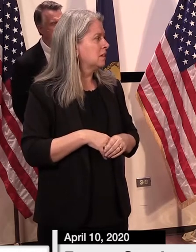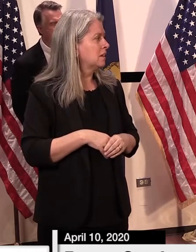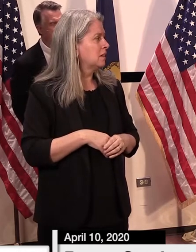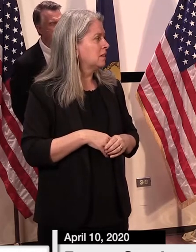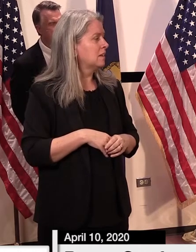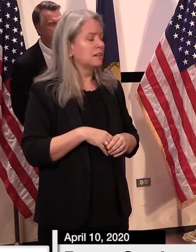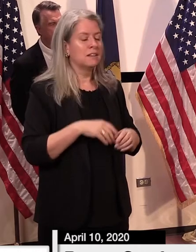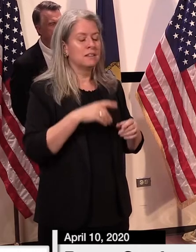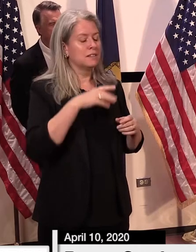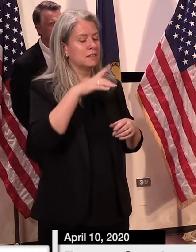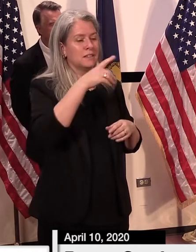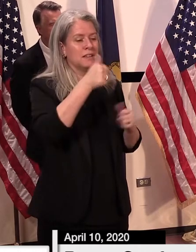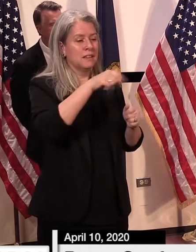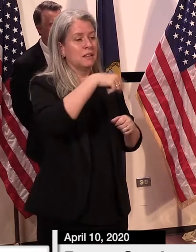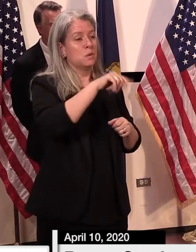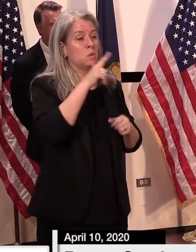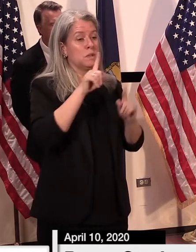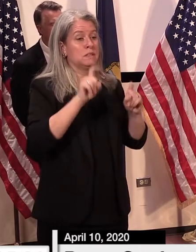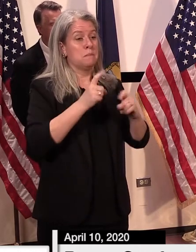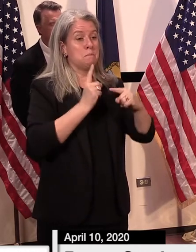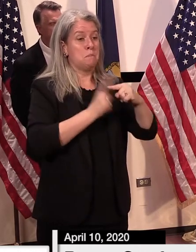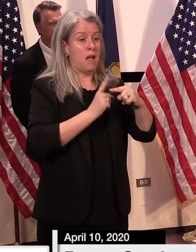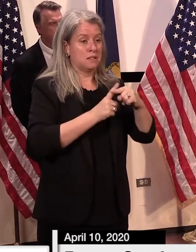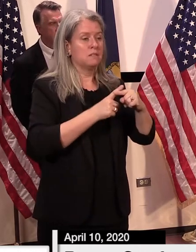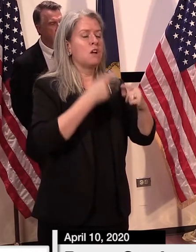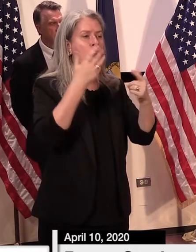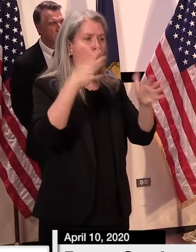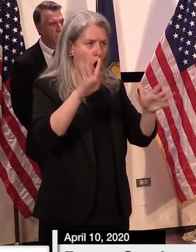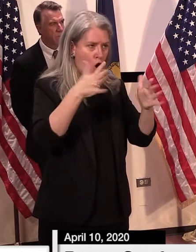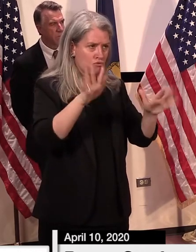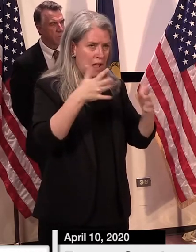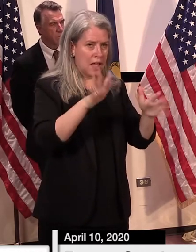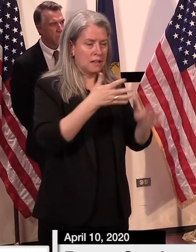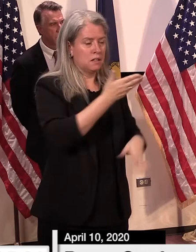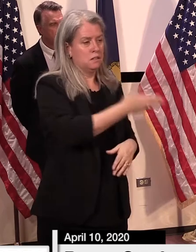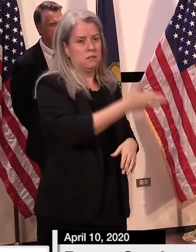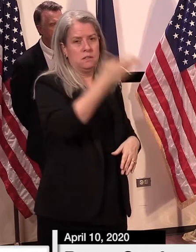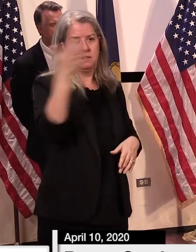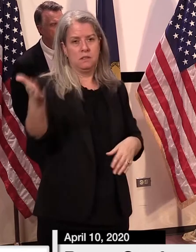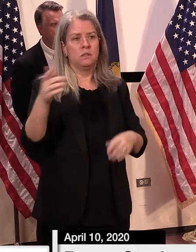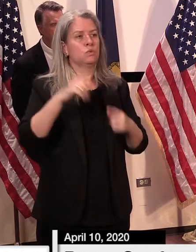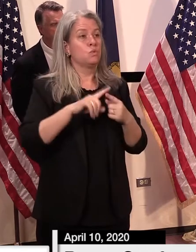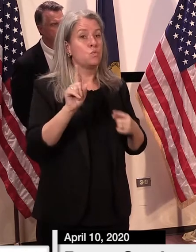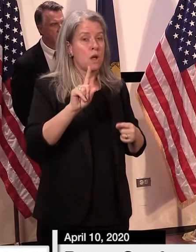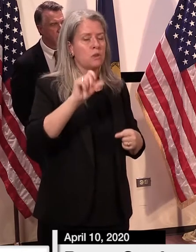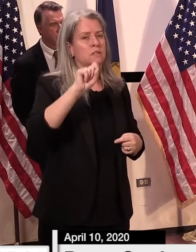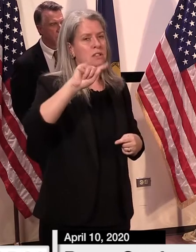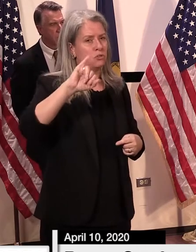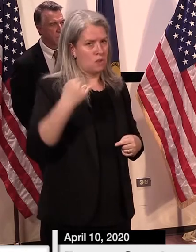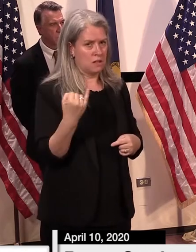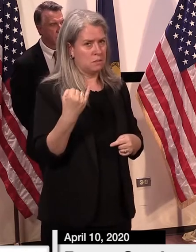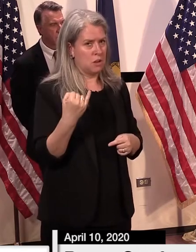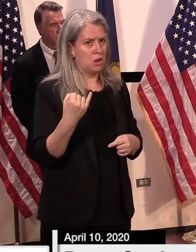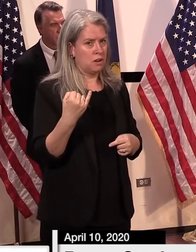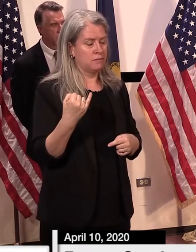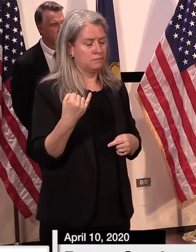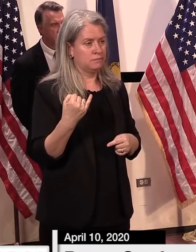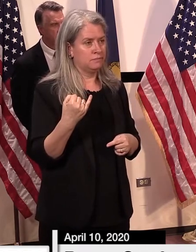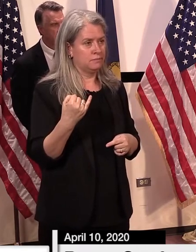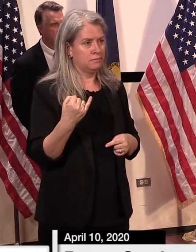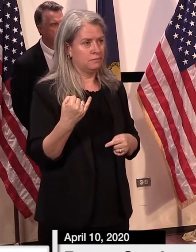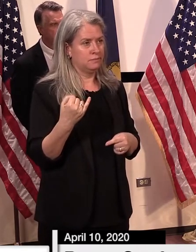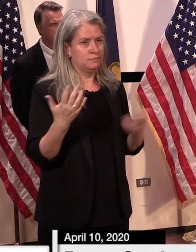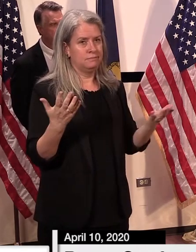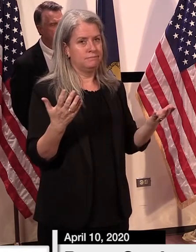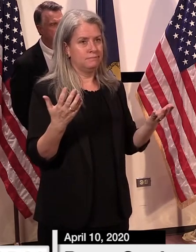The ones that have tested positive have been transferred to St. Johnsbury. If,